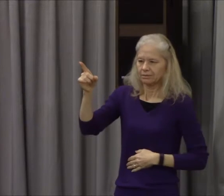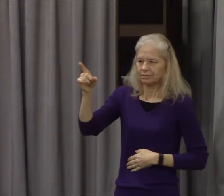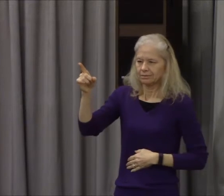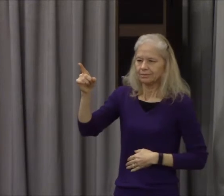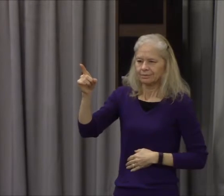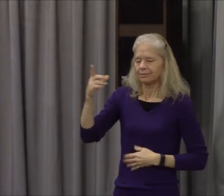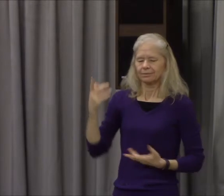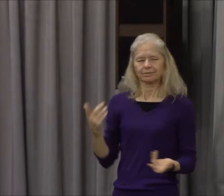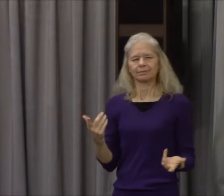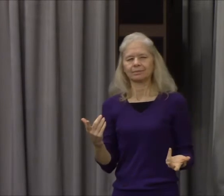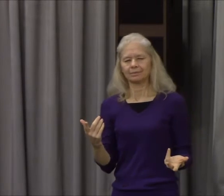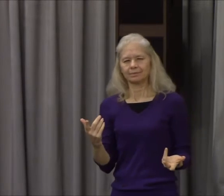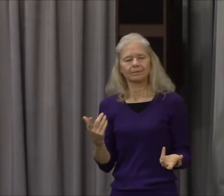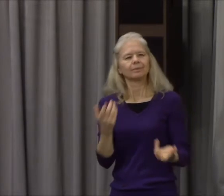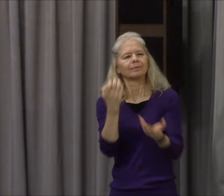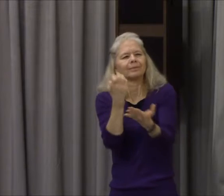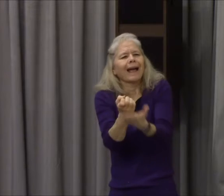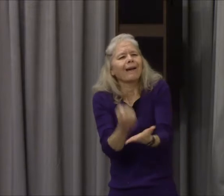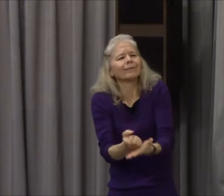Moses describes righteousness of the law.